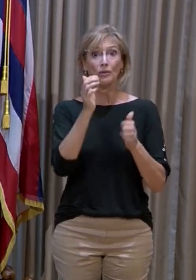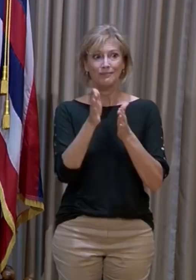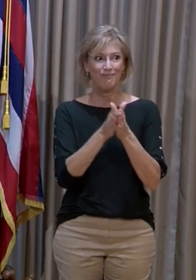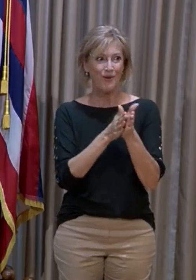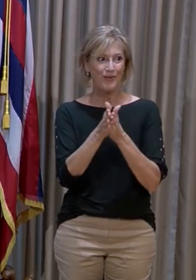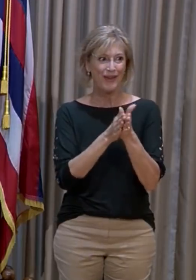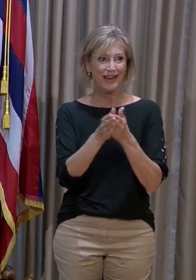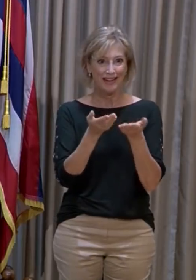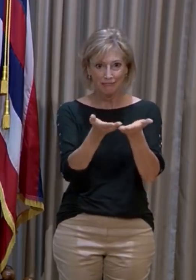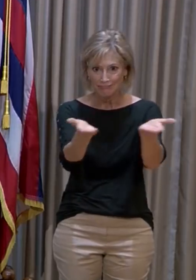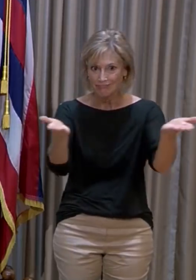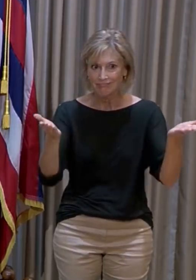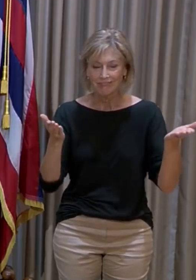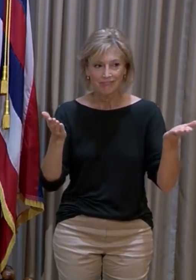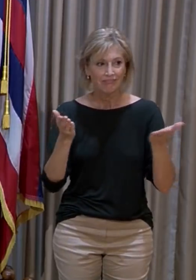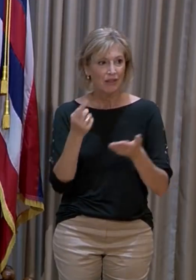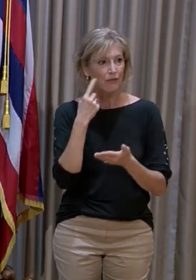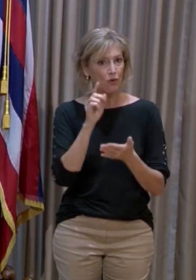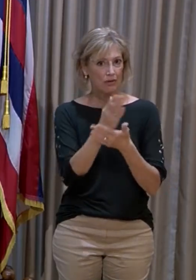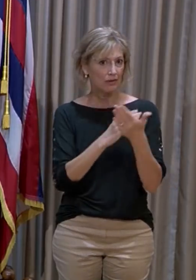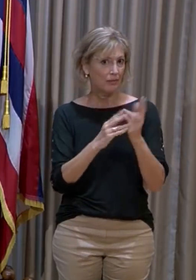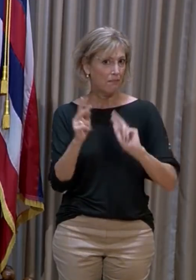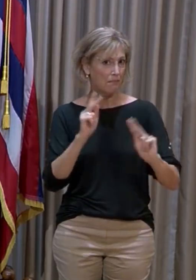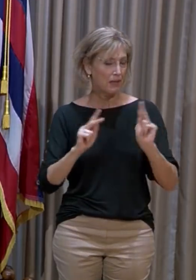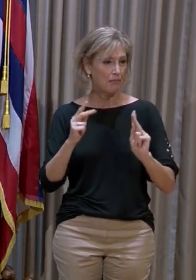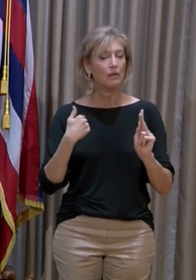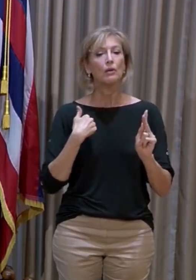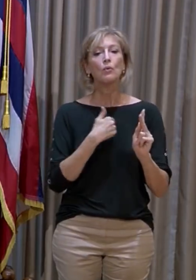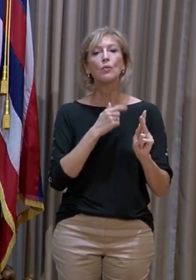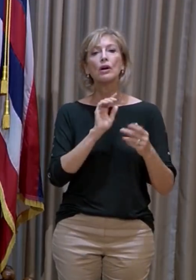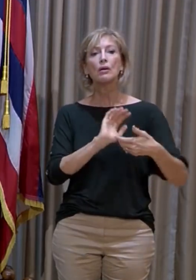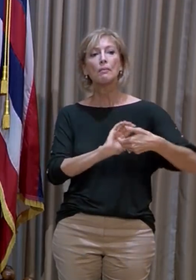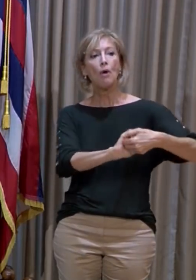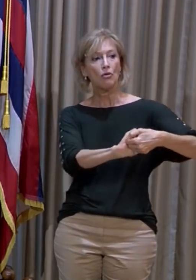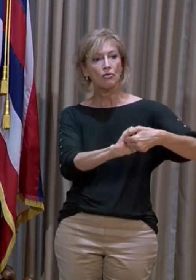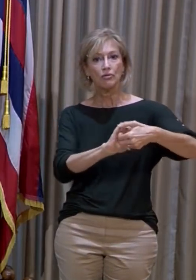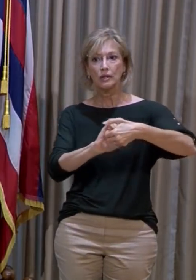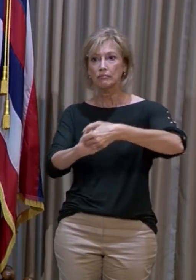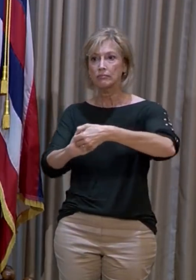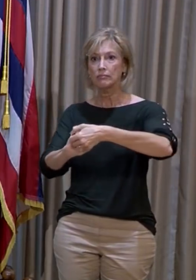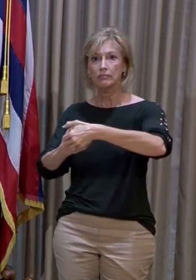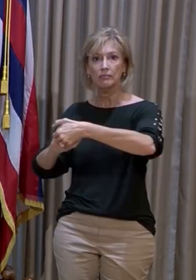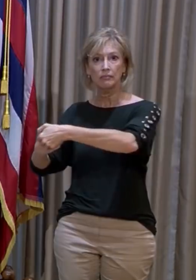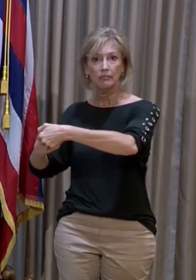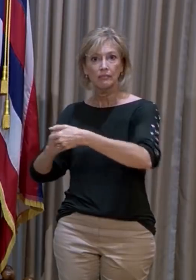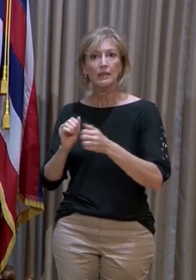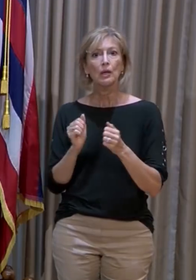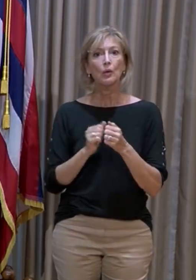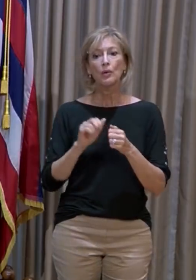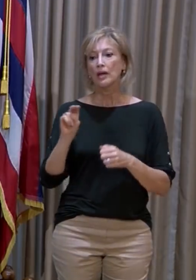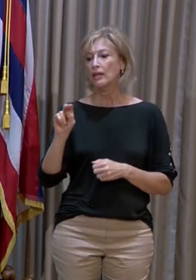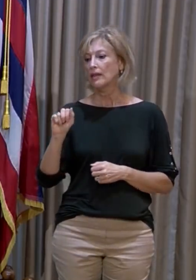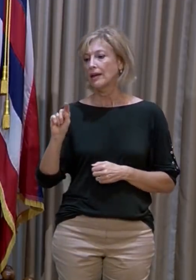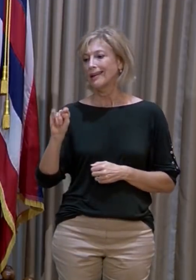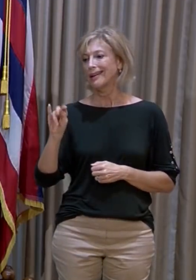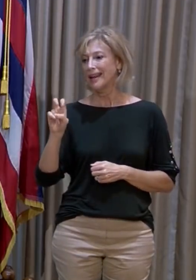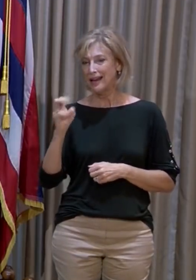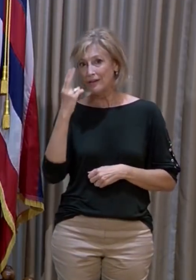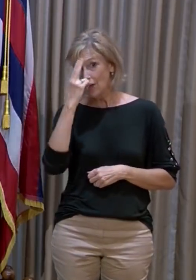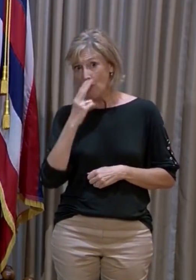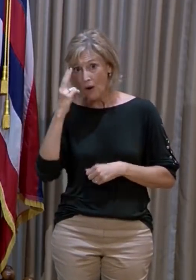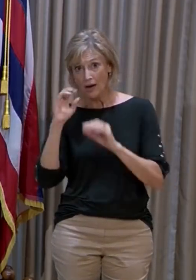for many others. And so we are partnering with Native Hawaiian organizations